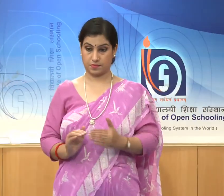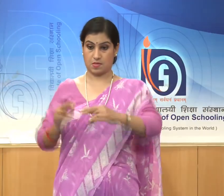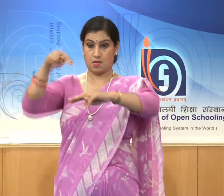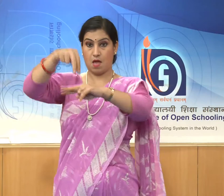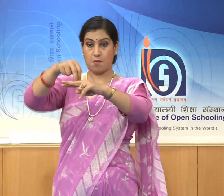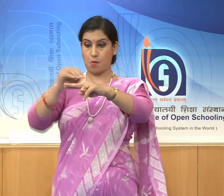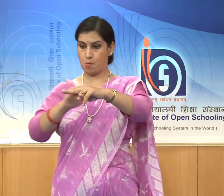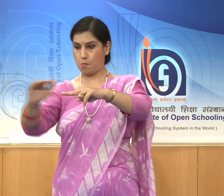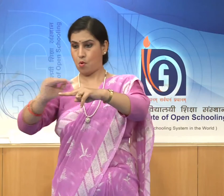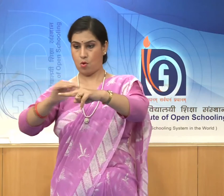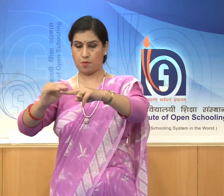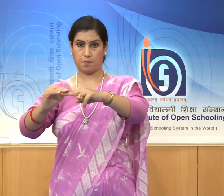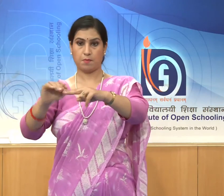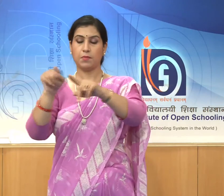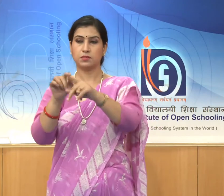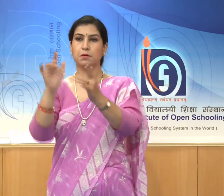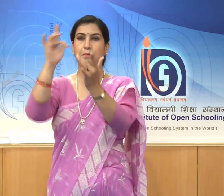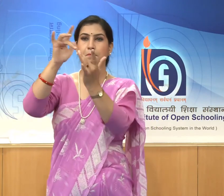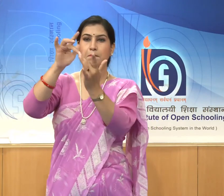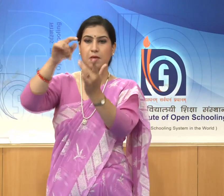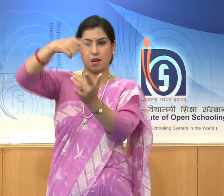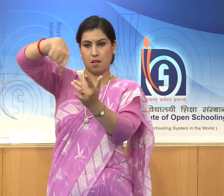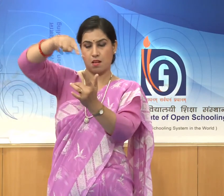and middle tiers.